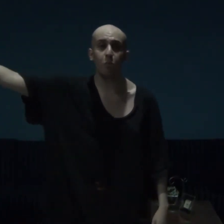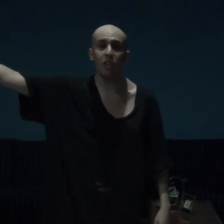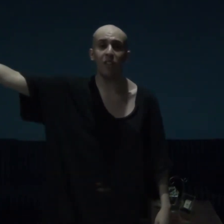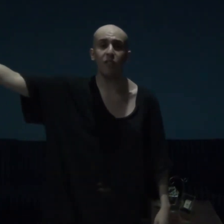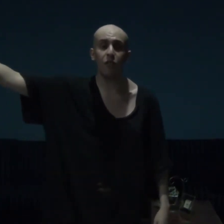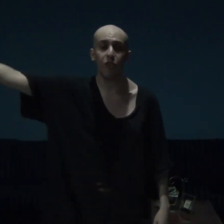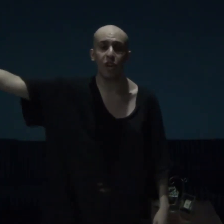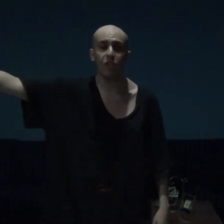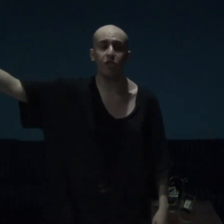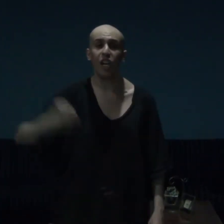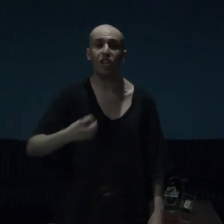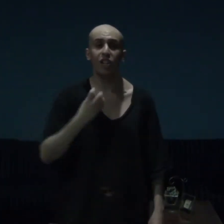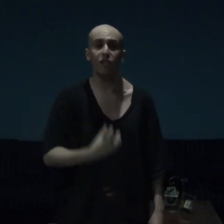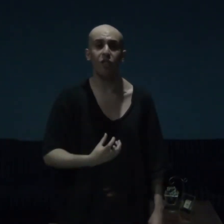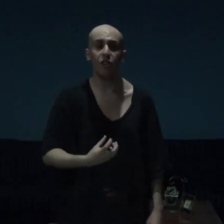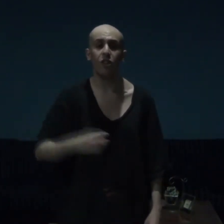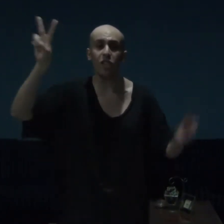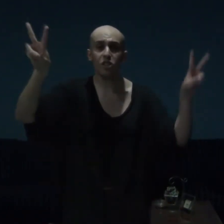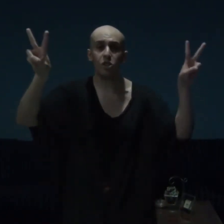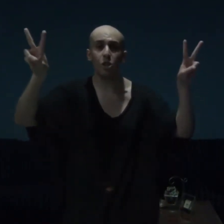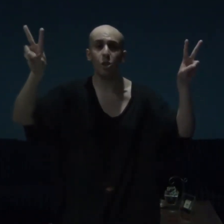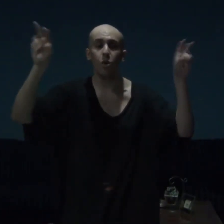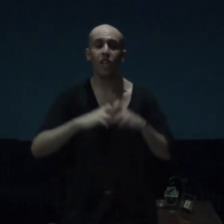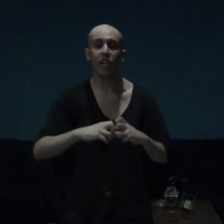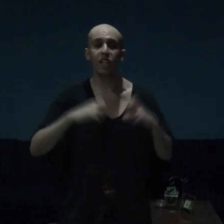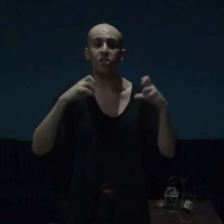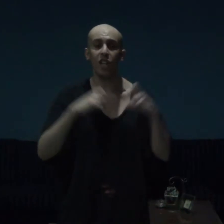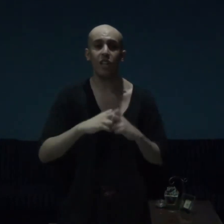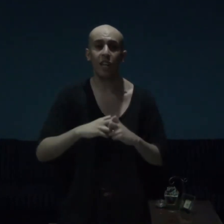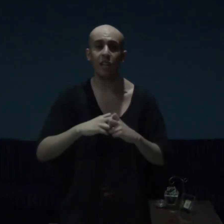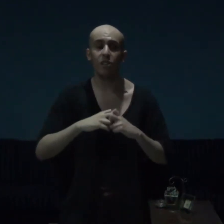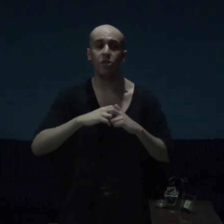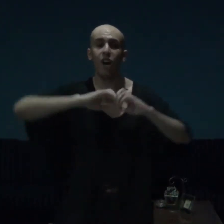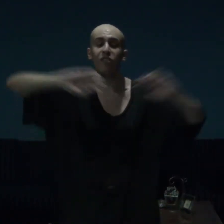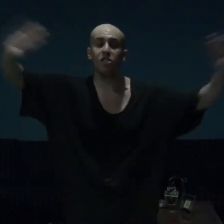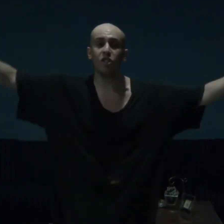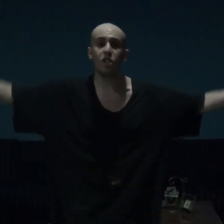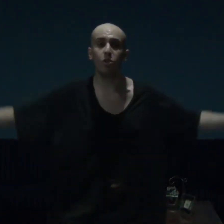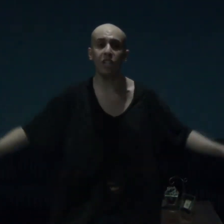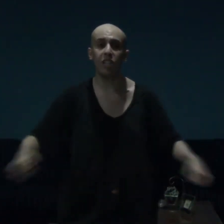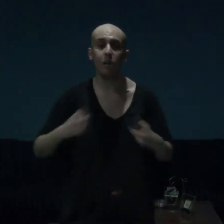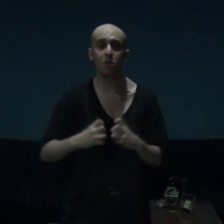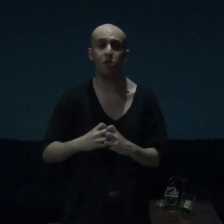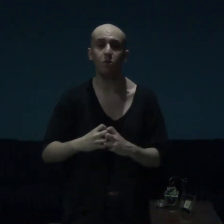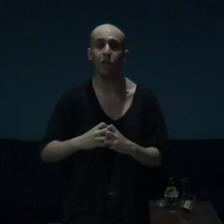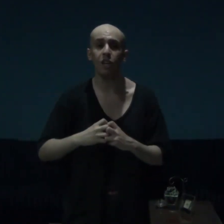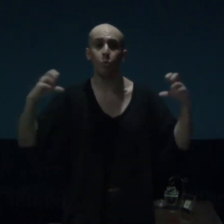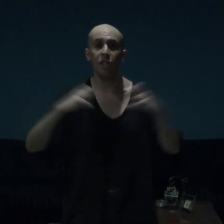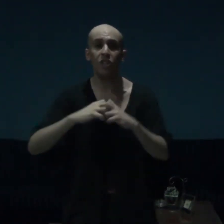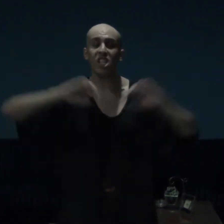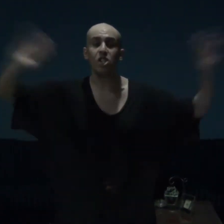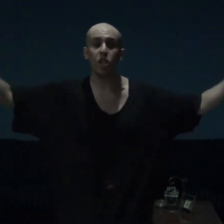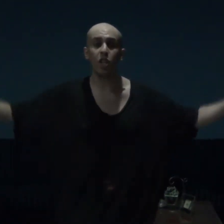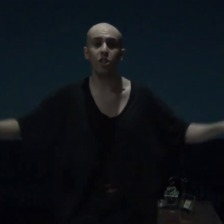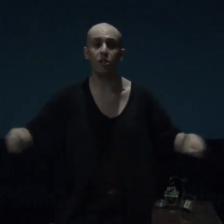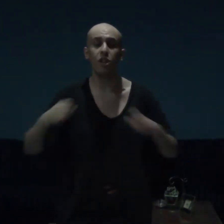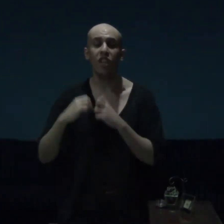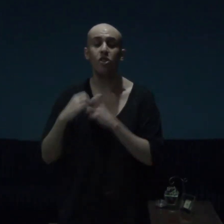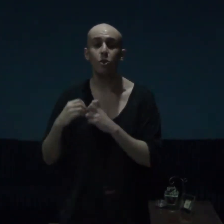beloved friend, and lover, these two, guys and gals, have such great chemistry, with each other, they do